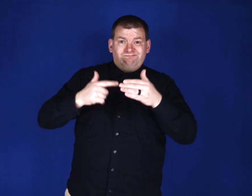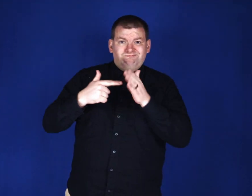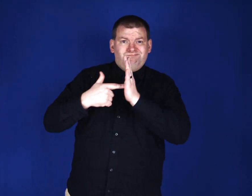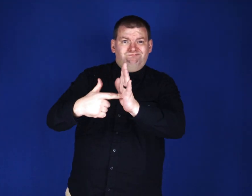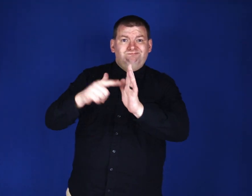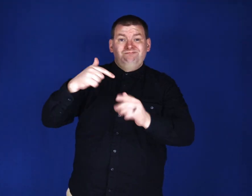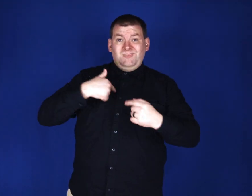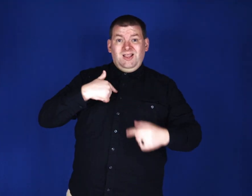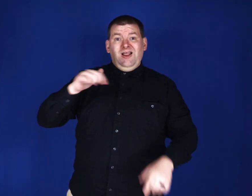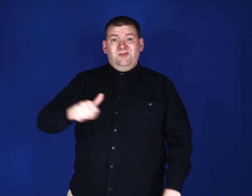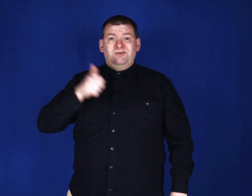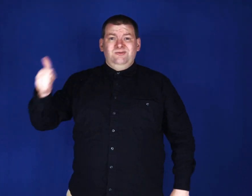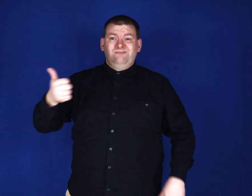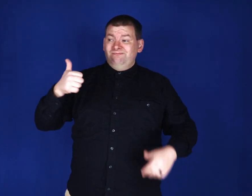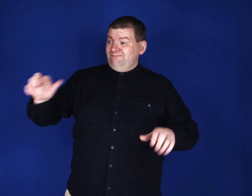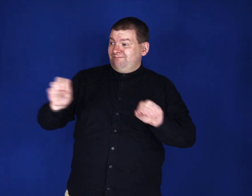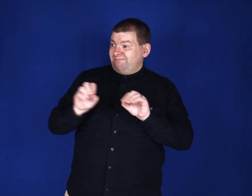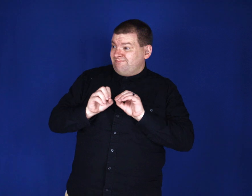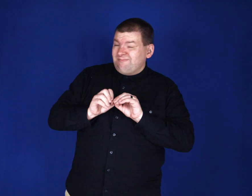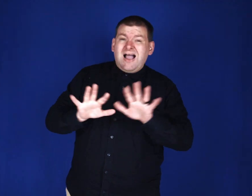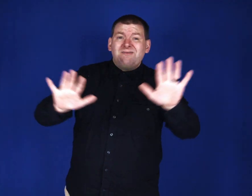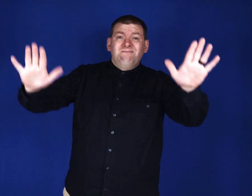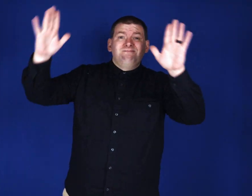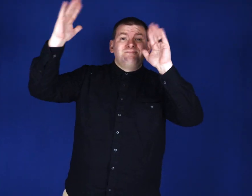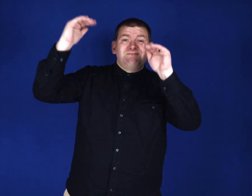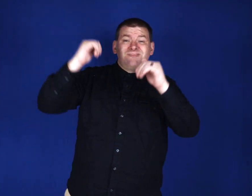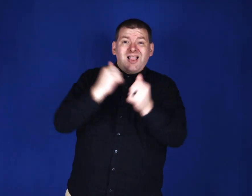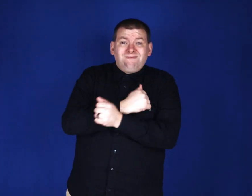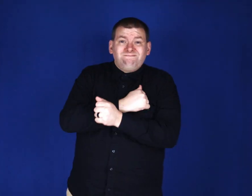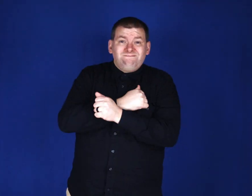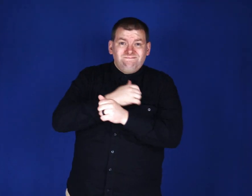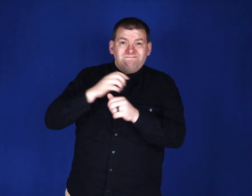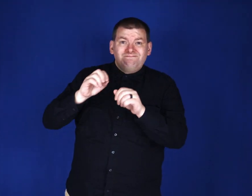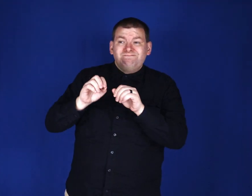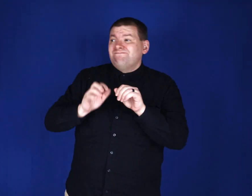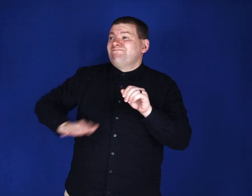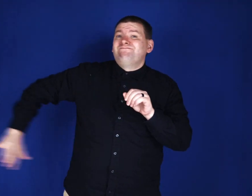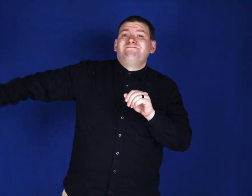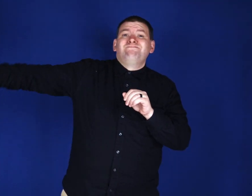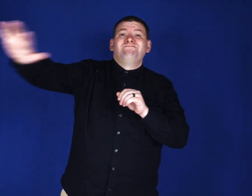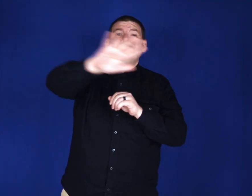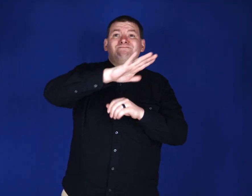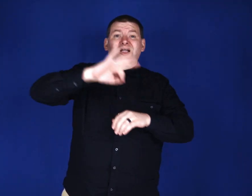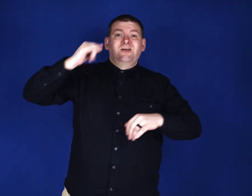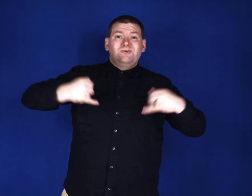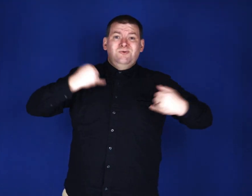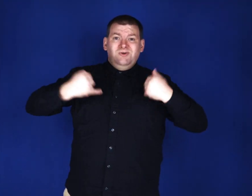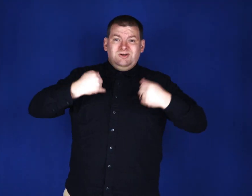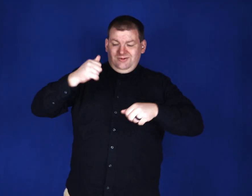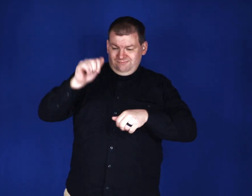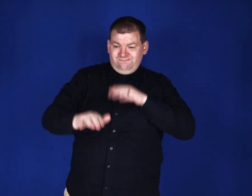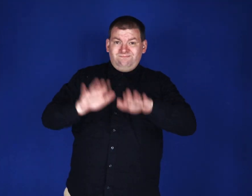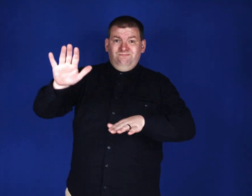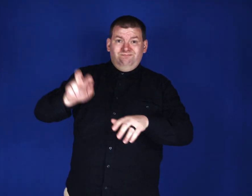shown to me and others. May his light continue to shine brightly, and may he find joy in every step of his journey.